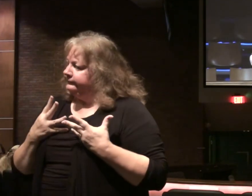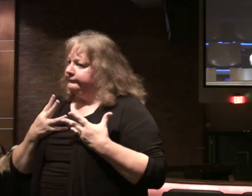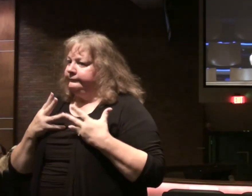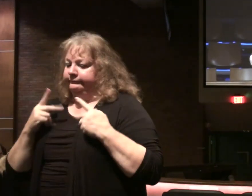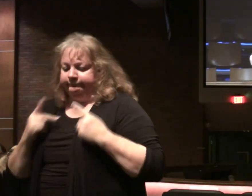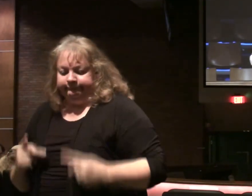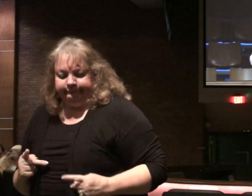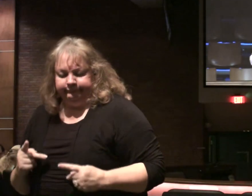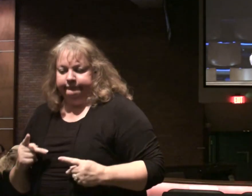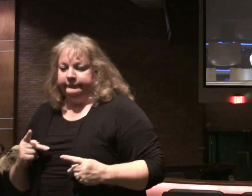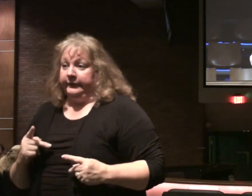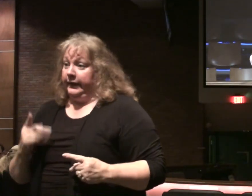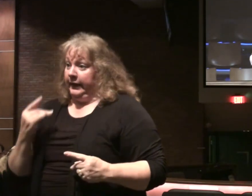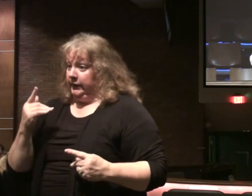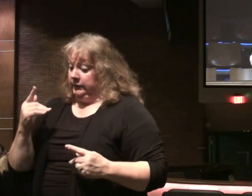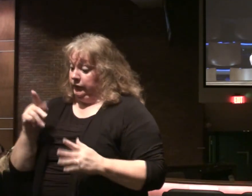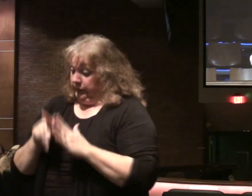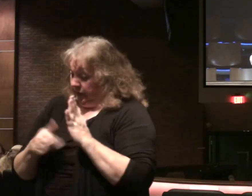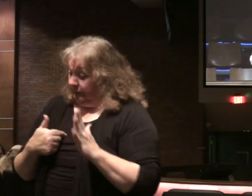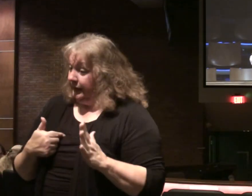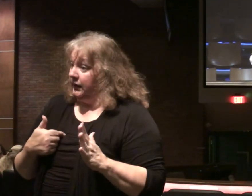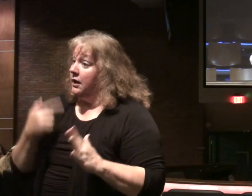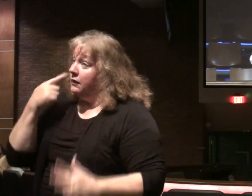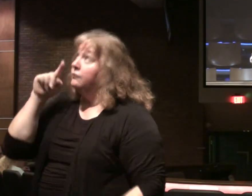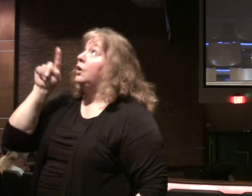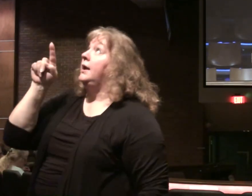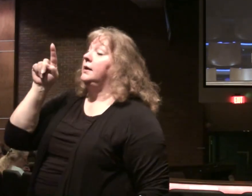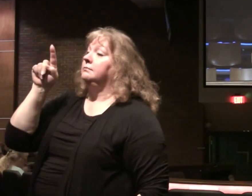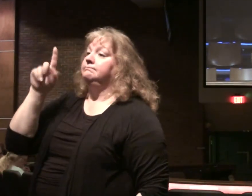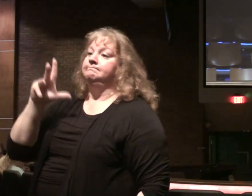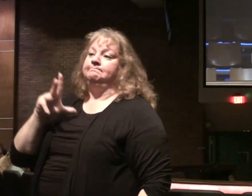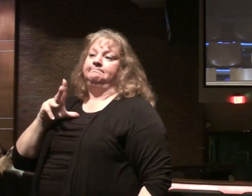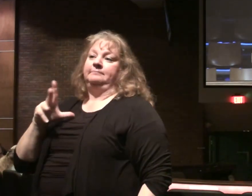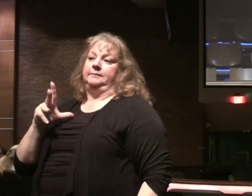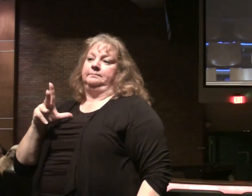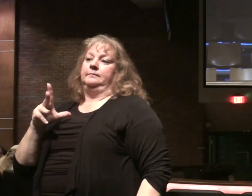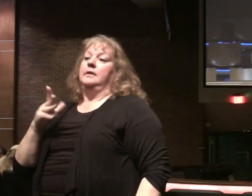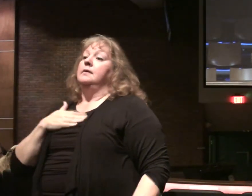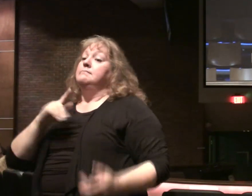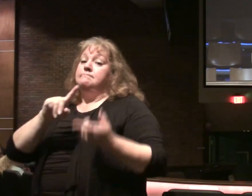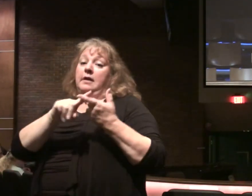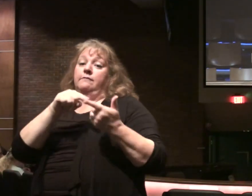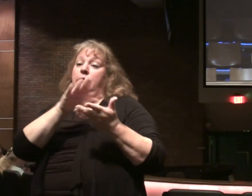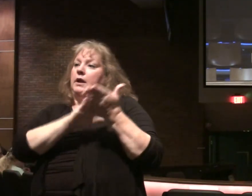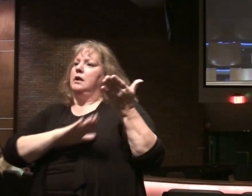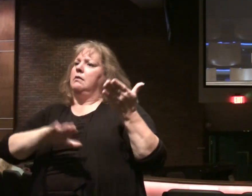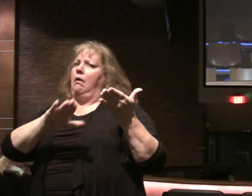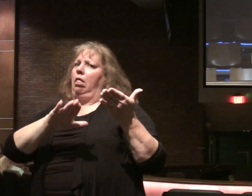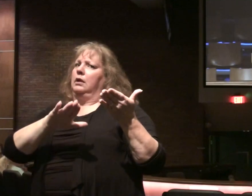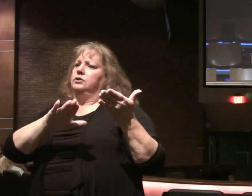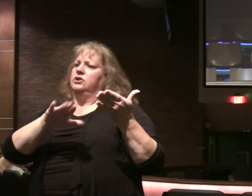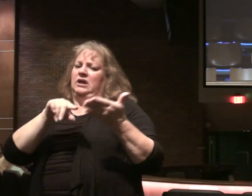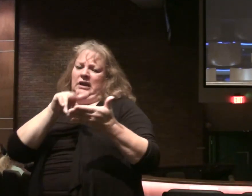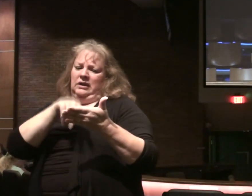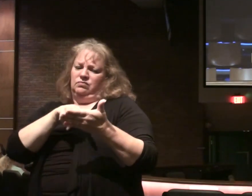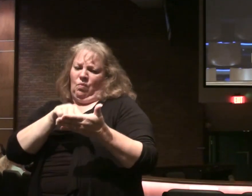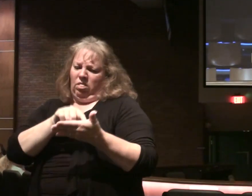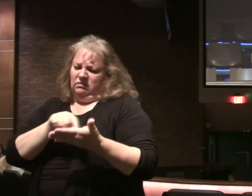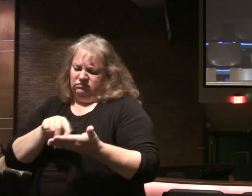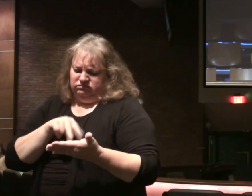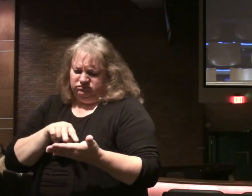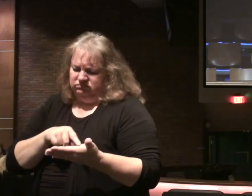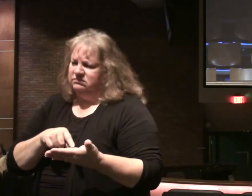physically. And die if needed. For Him. Not a friend in college. He made a good observation. About this verse specifically.